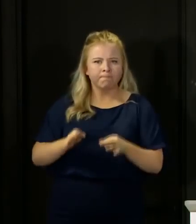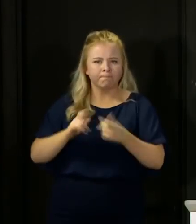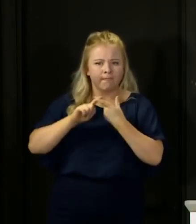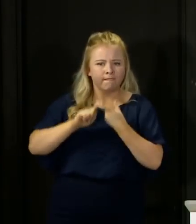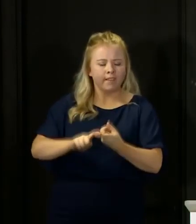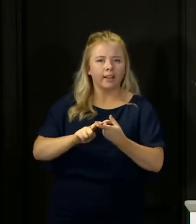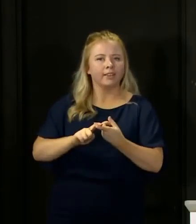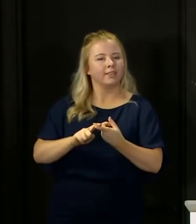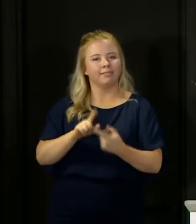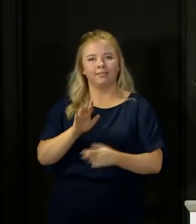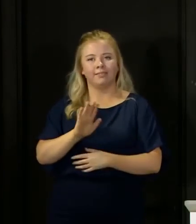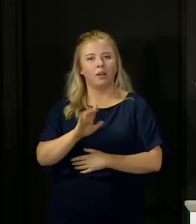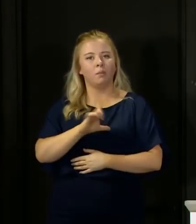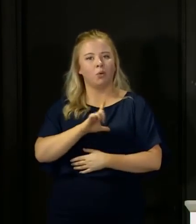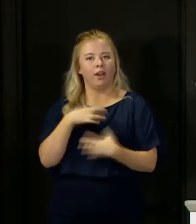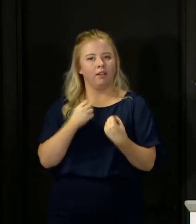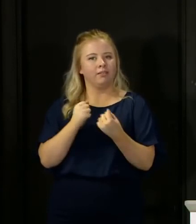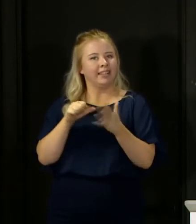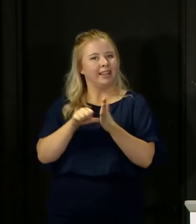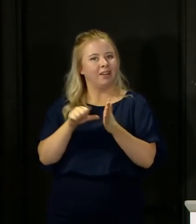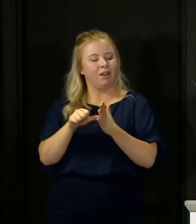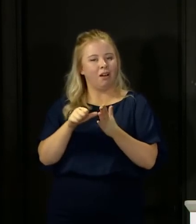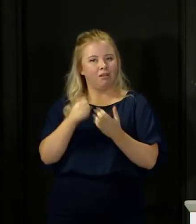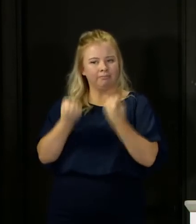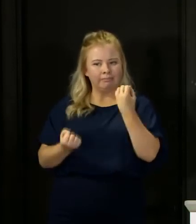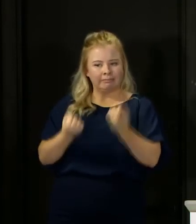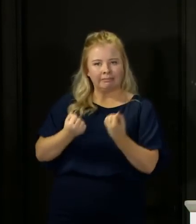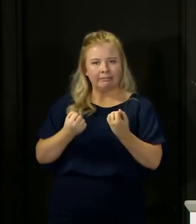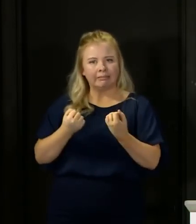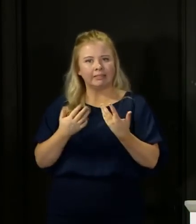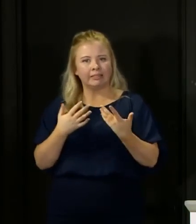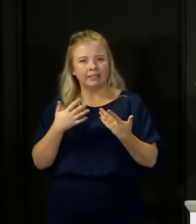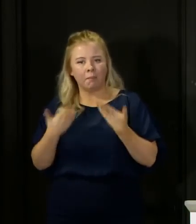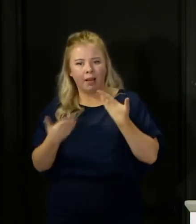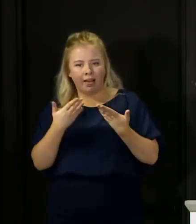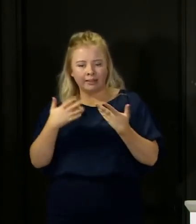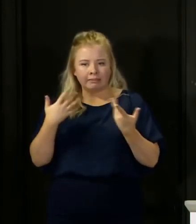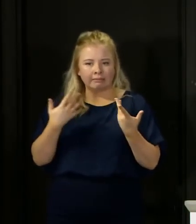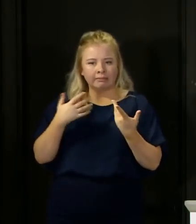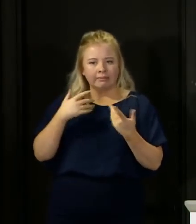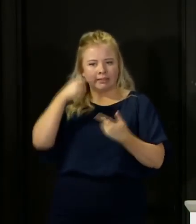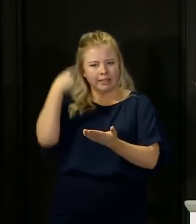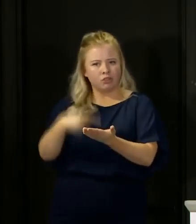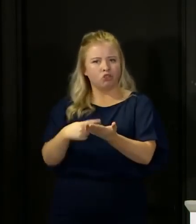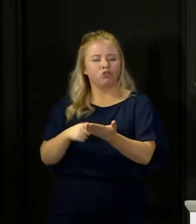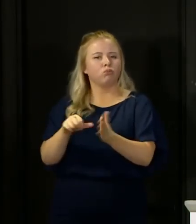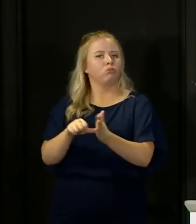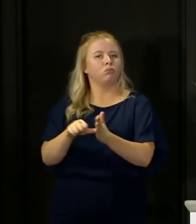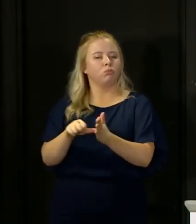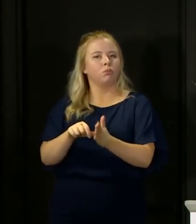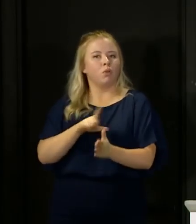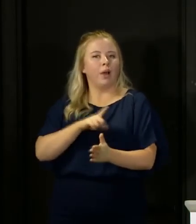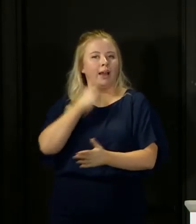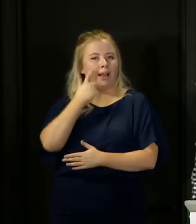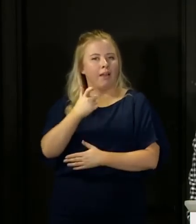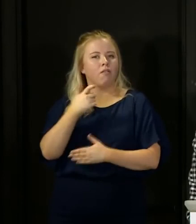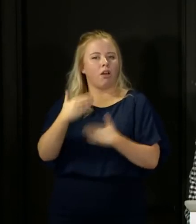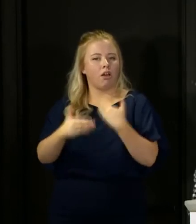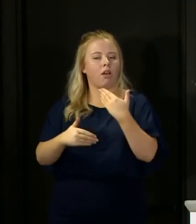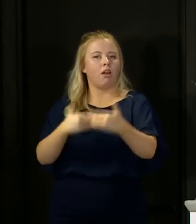There's a lot of difficult judgments and balancing acts that we've got to have here, and we'll make these as carefully as possible.